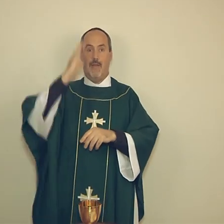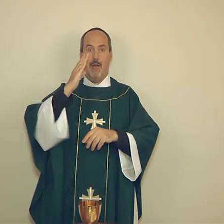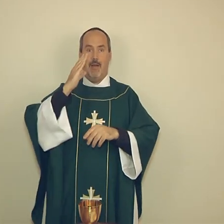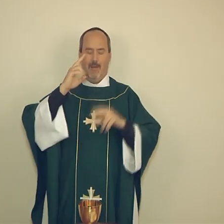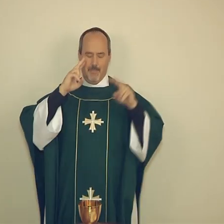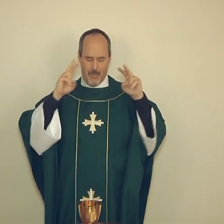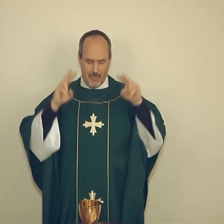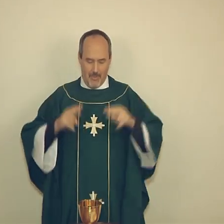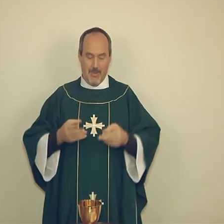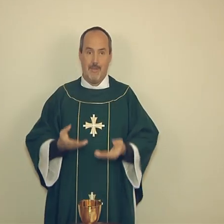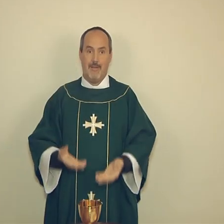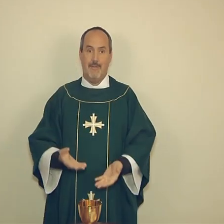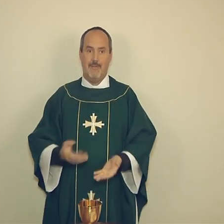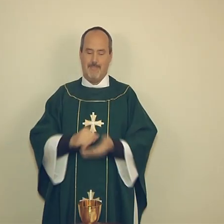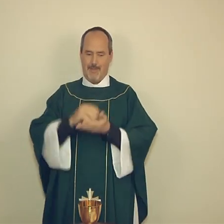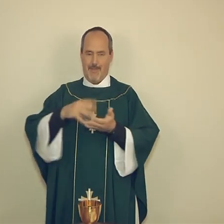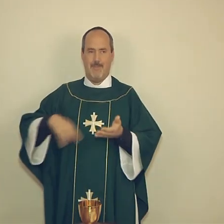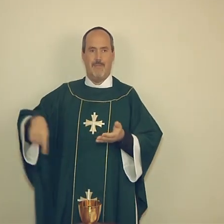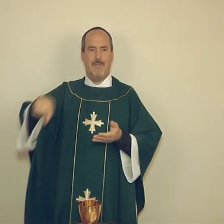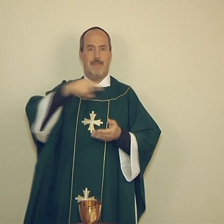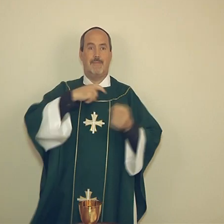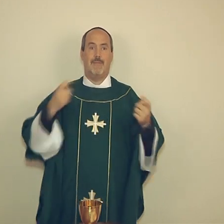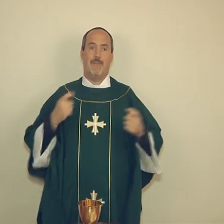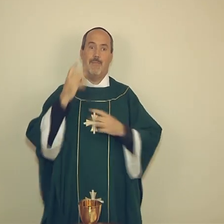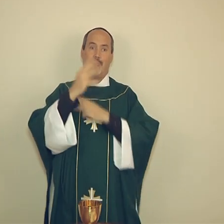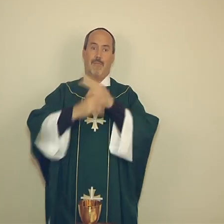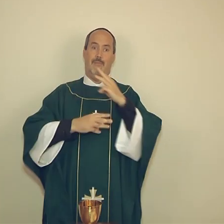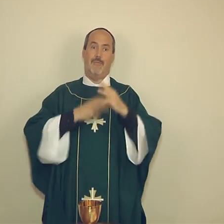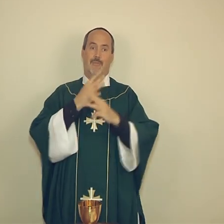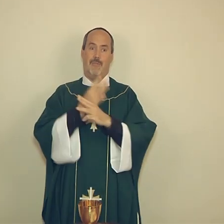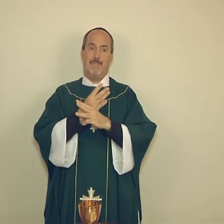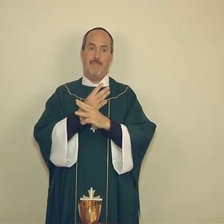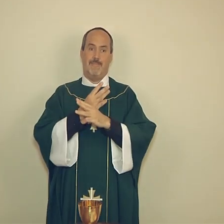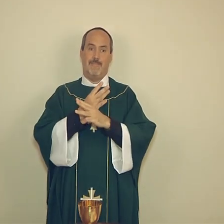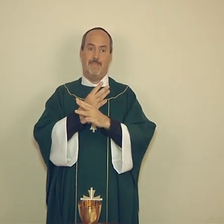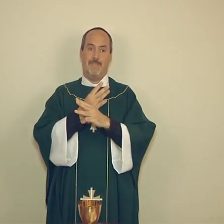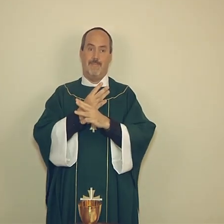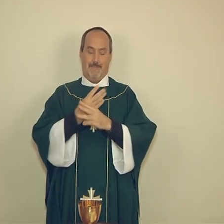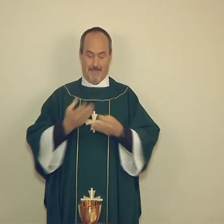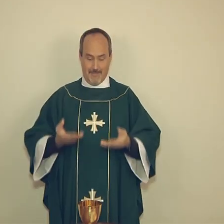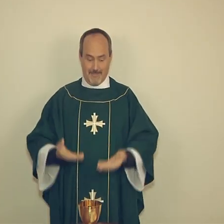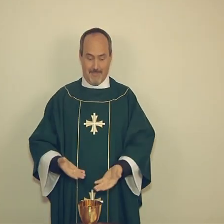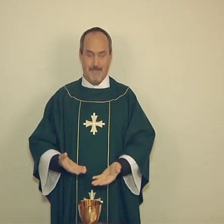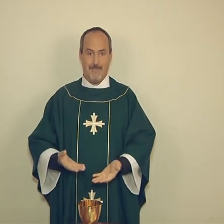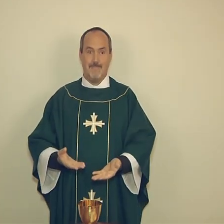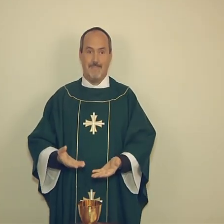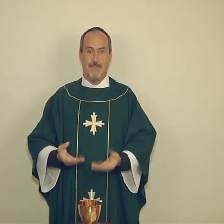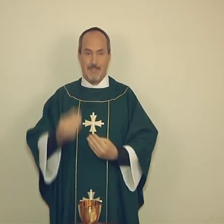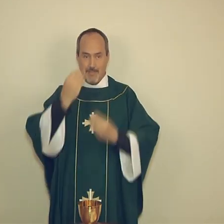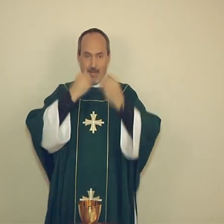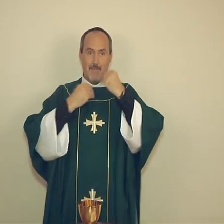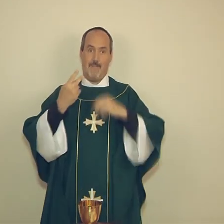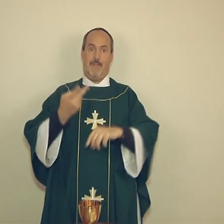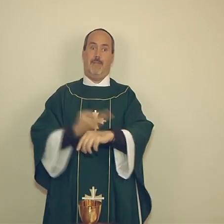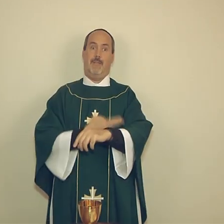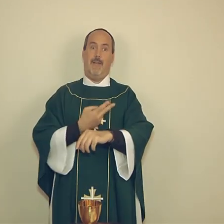Behold the Lamb of God. Behold Him who takes away the sins of the world. Blessed are those